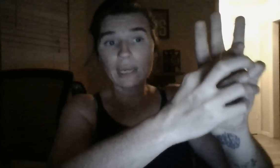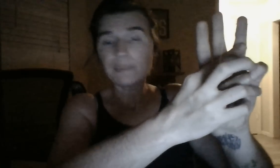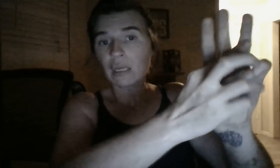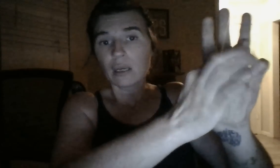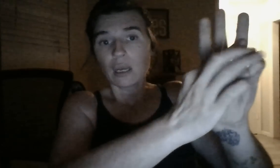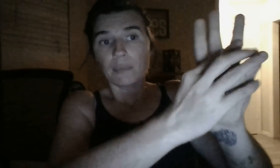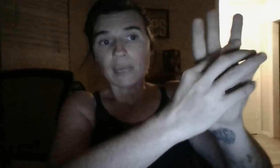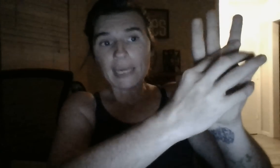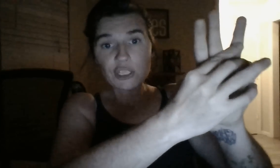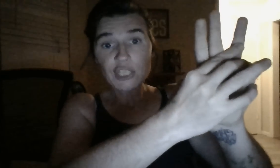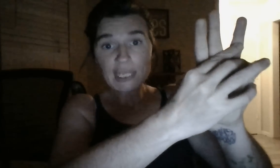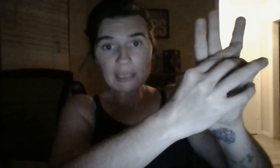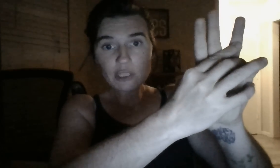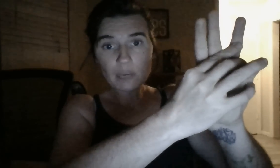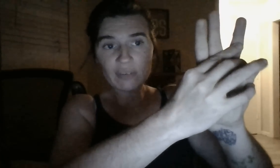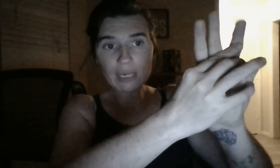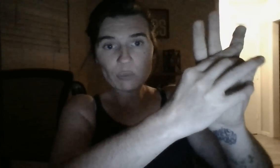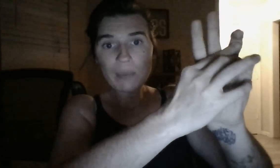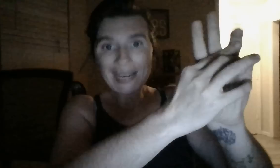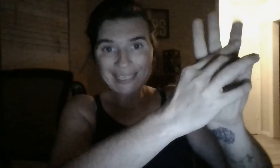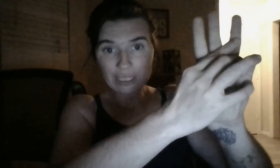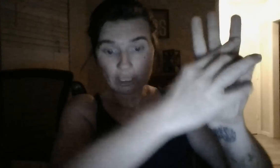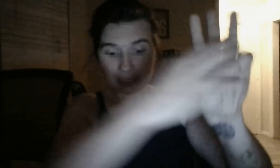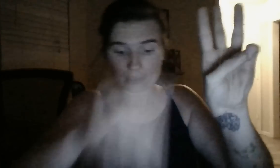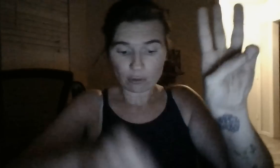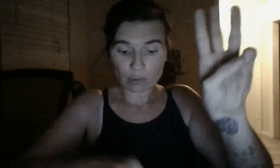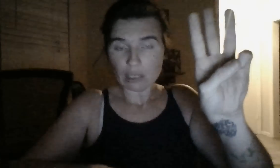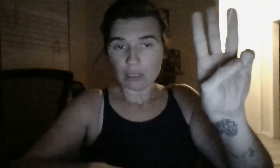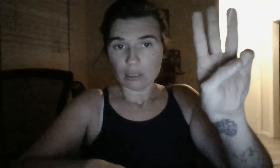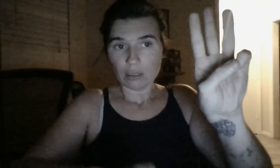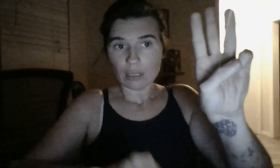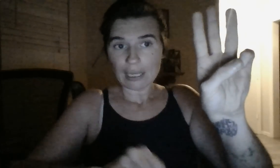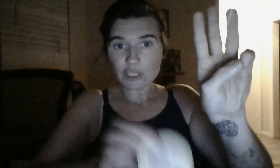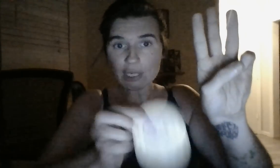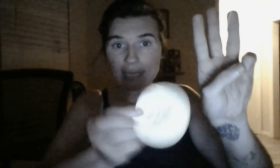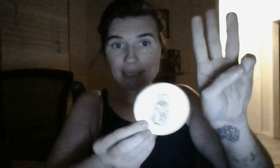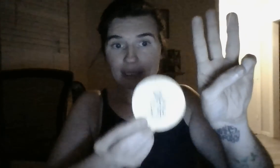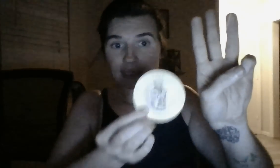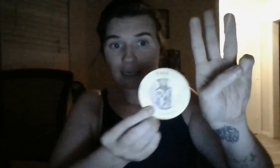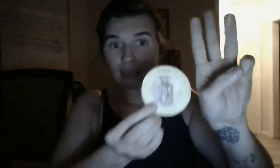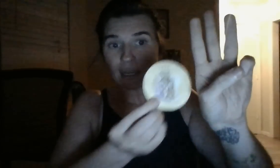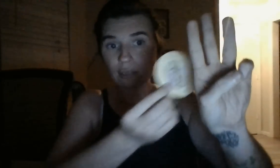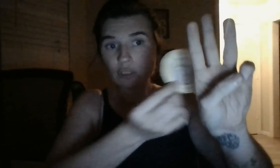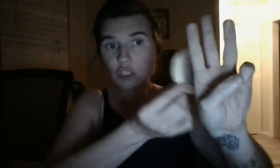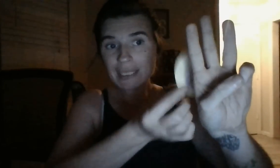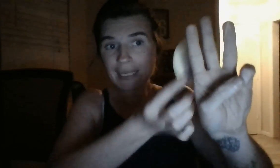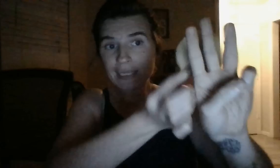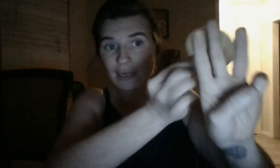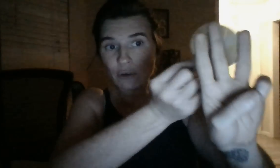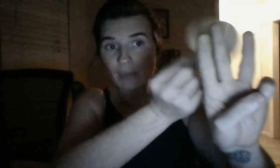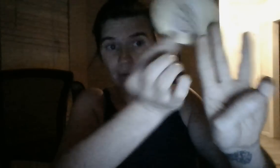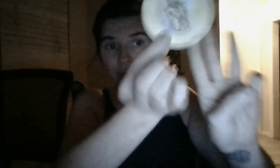Okay. But, she's about to start moving in romantically. So, she has a secret. She's his secret of mine.